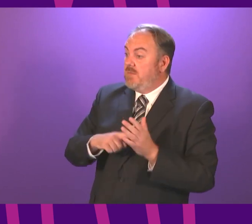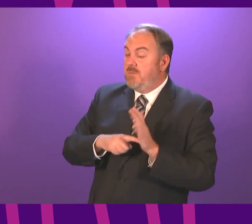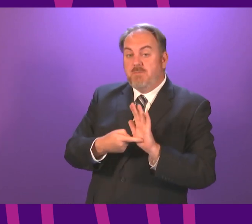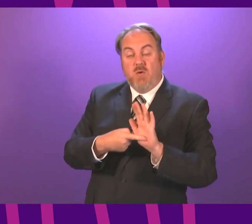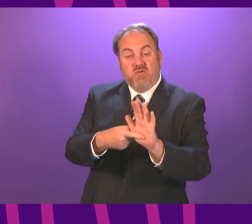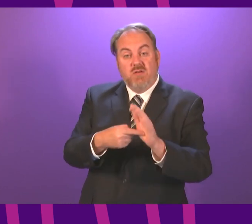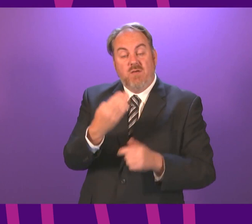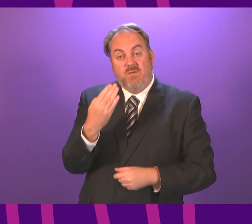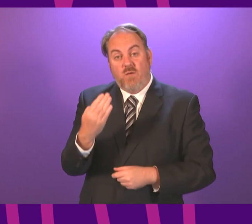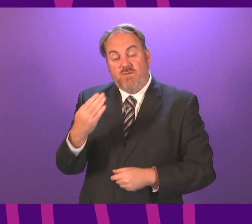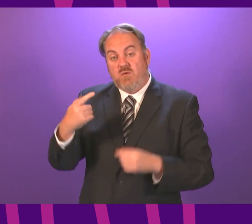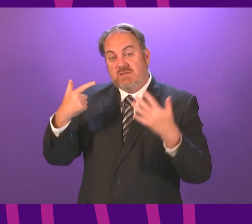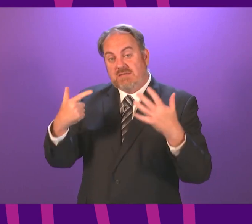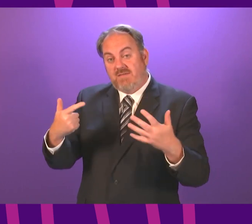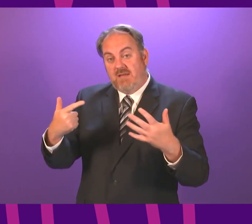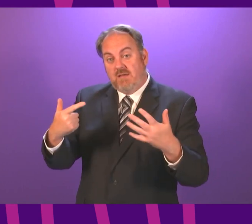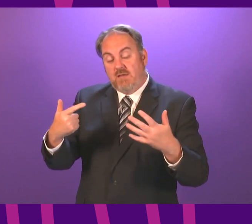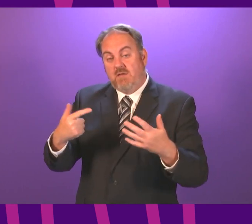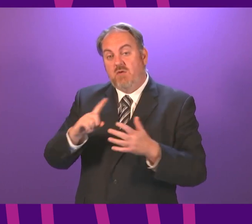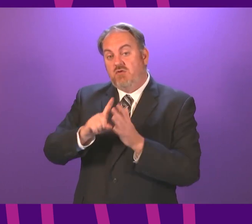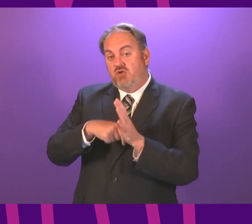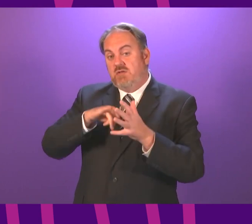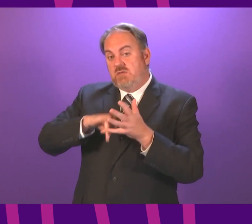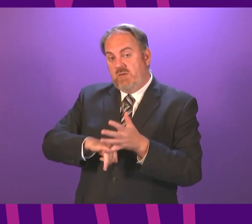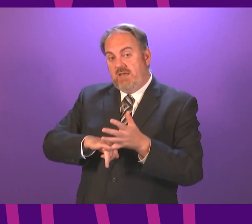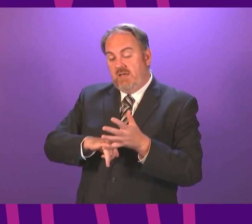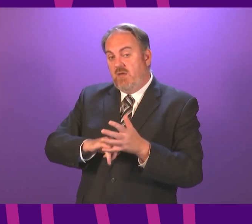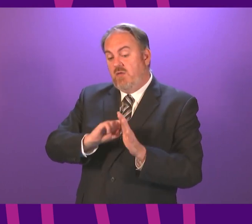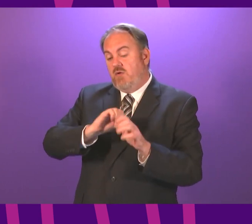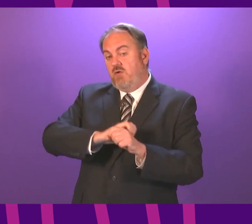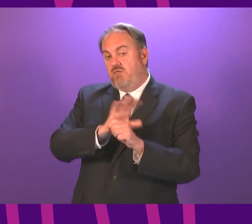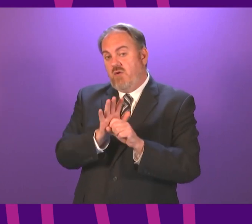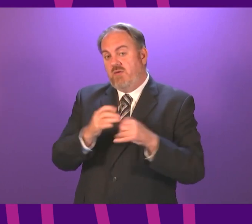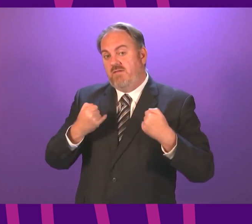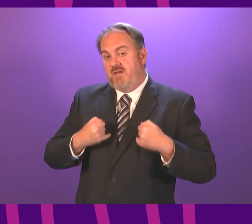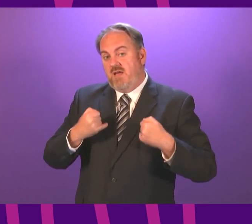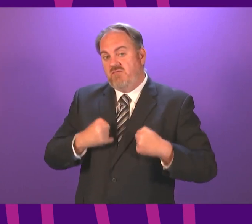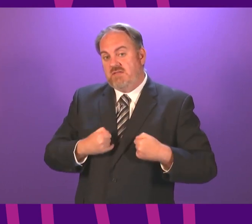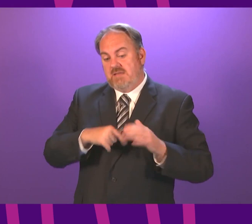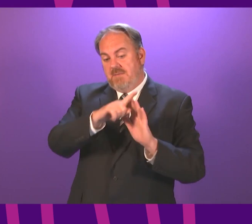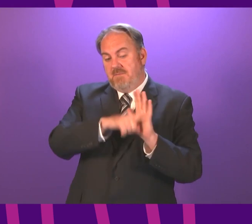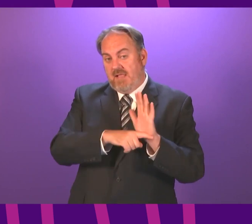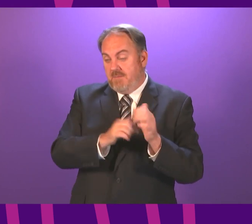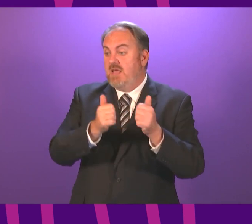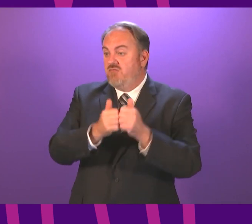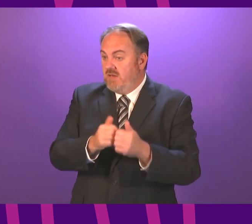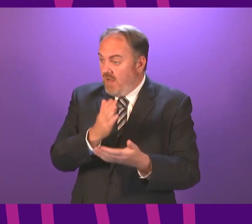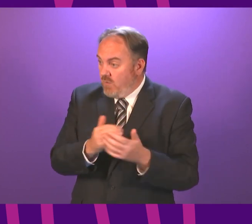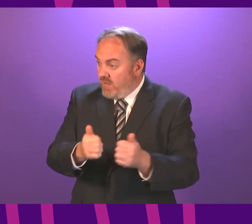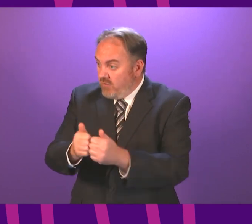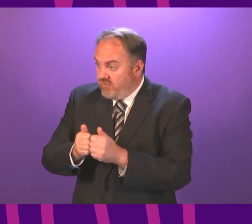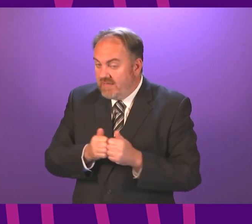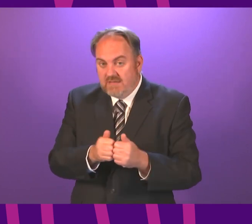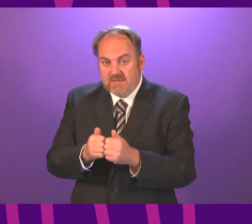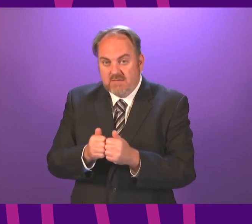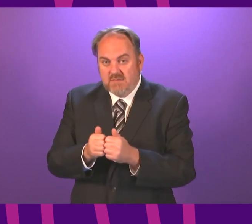447 in the name of John Swinney on the coronavirus extension and expiry Scotland bill be agreed. Are we all